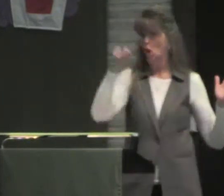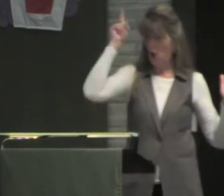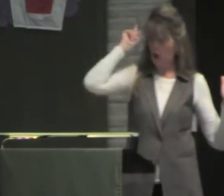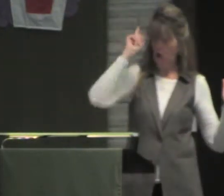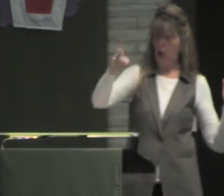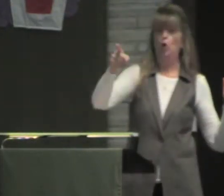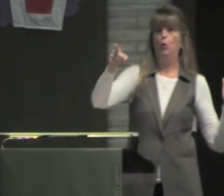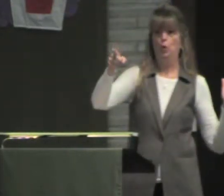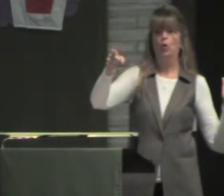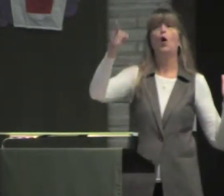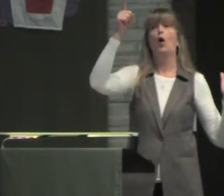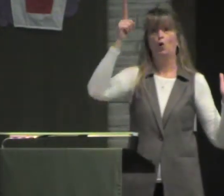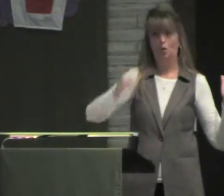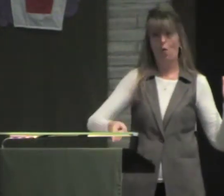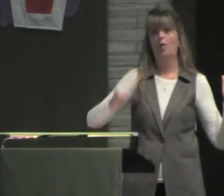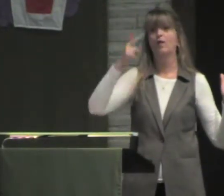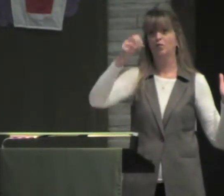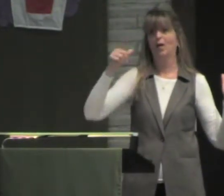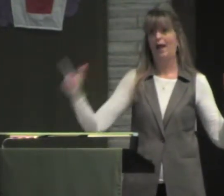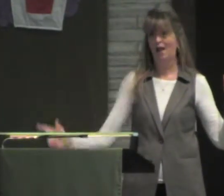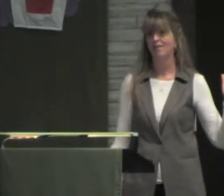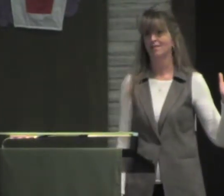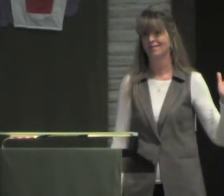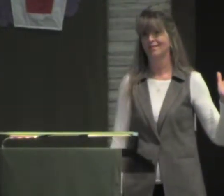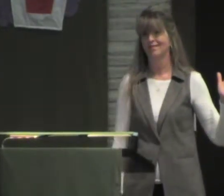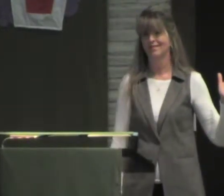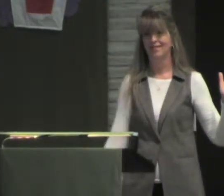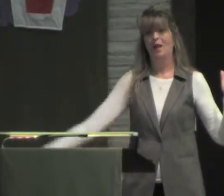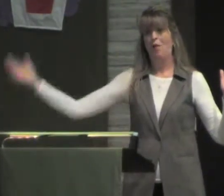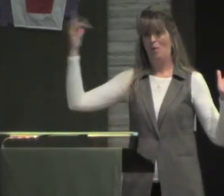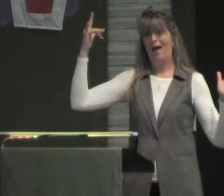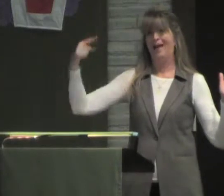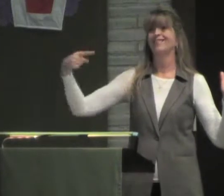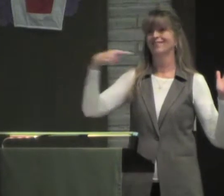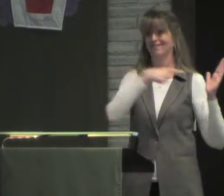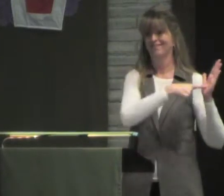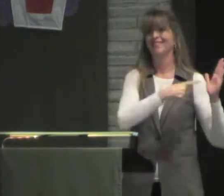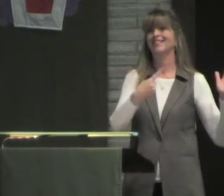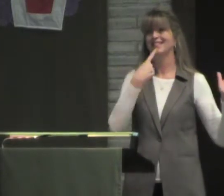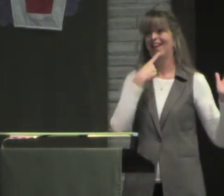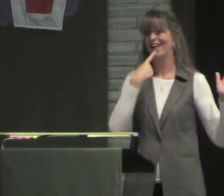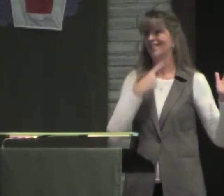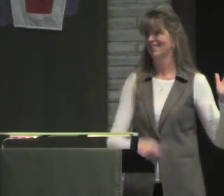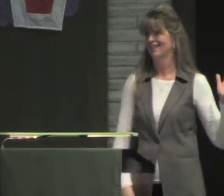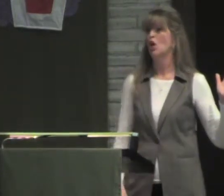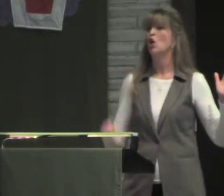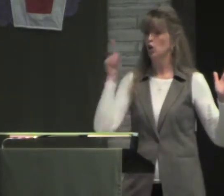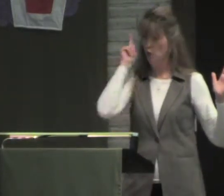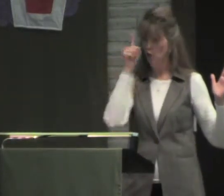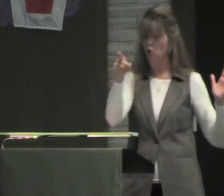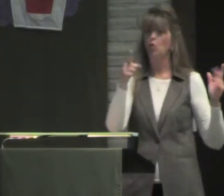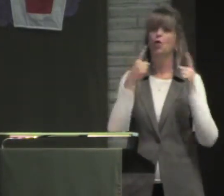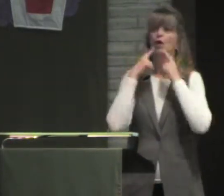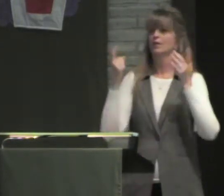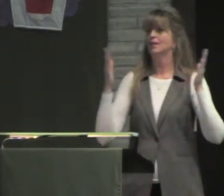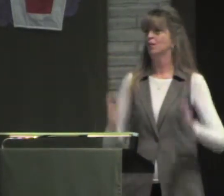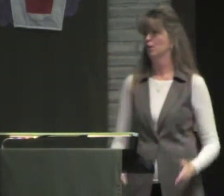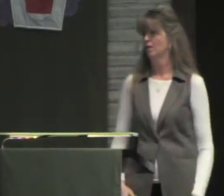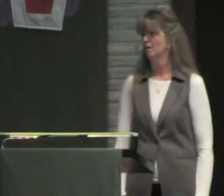says this, and you are going to hell. Because it's right here in the book.